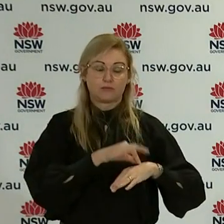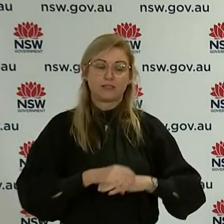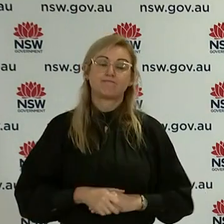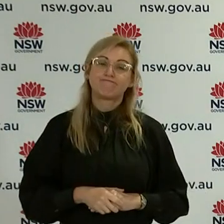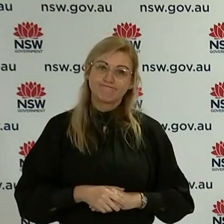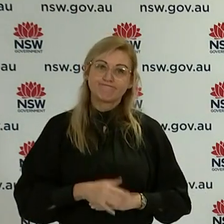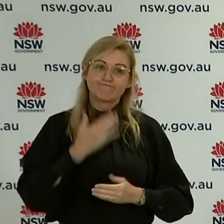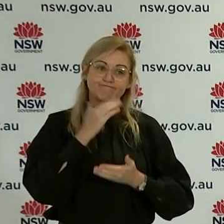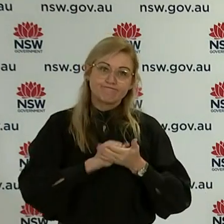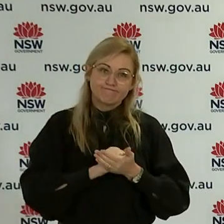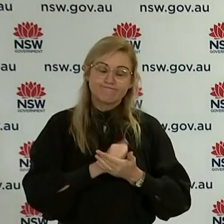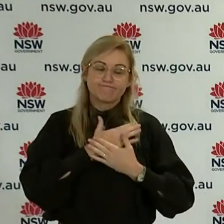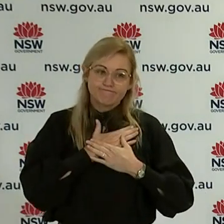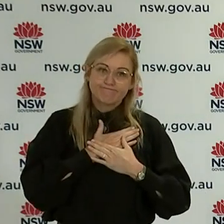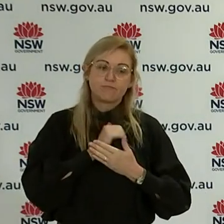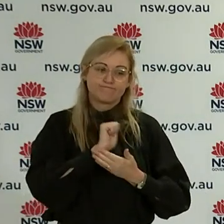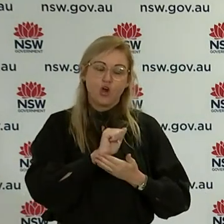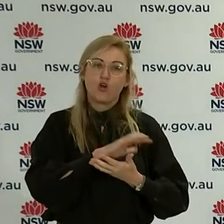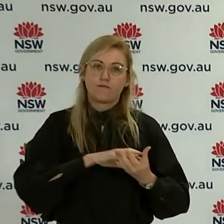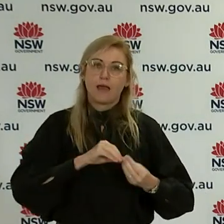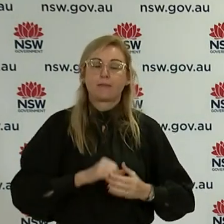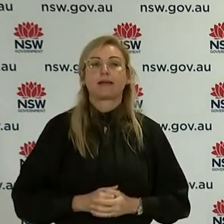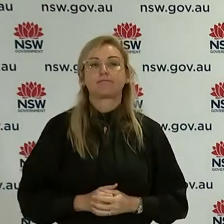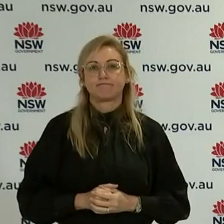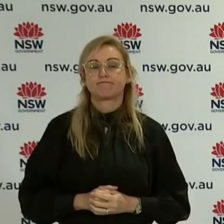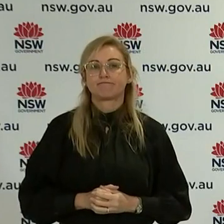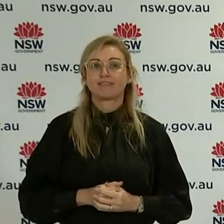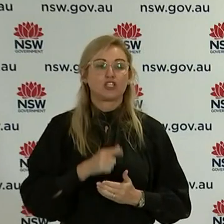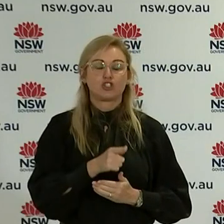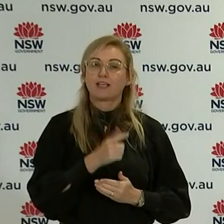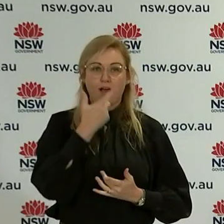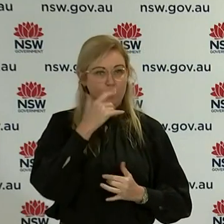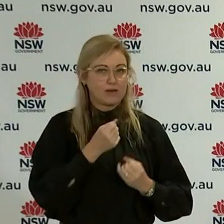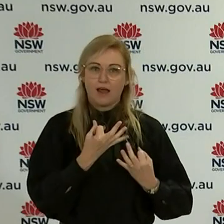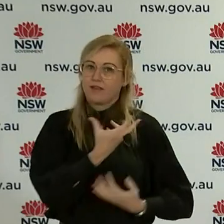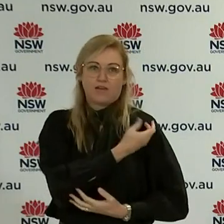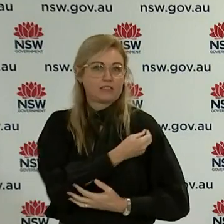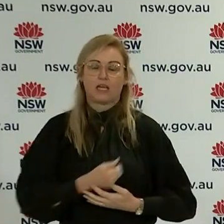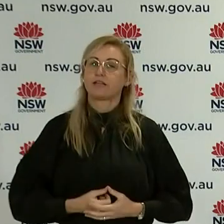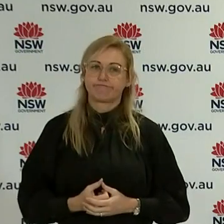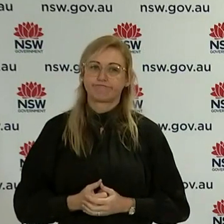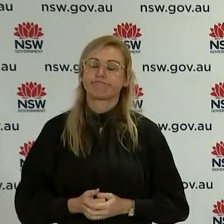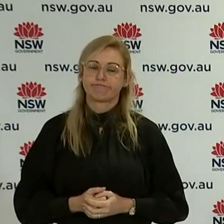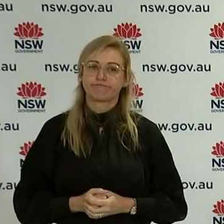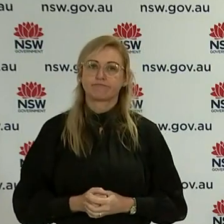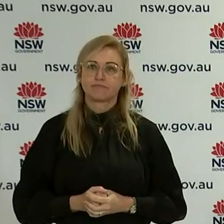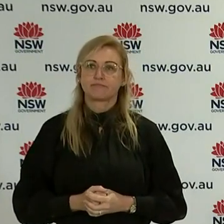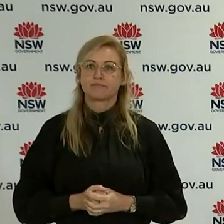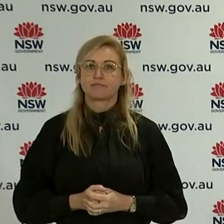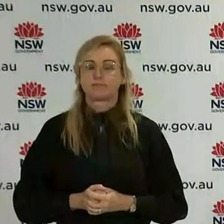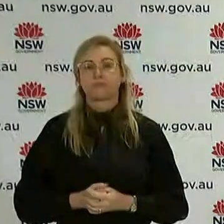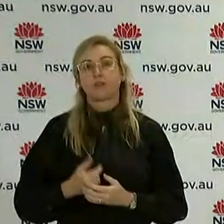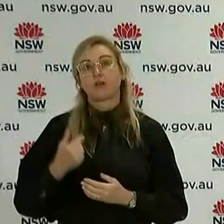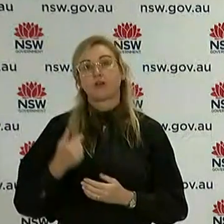sympathies to the family and loved ones of that person. She was not vaccinated. We've had positive sewerage